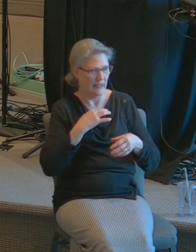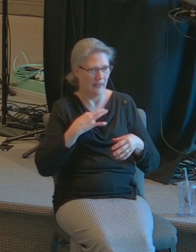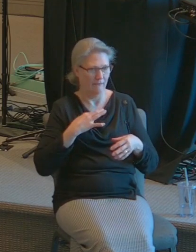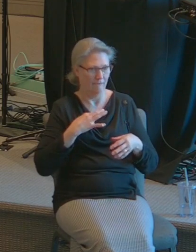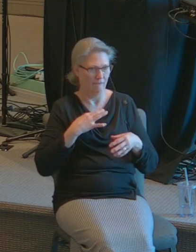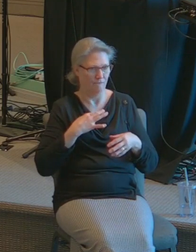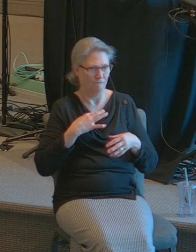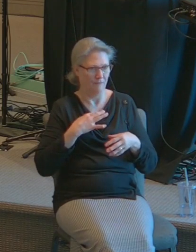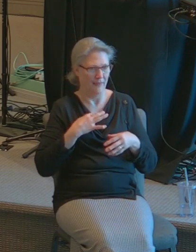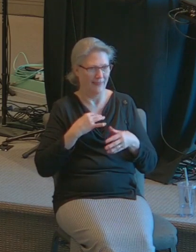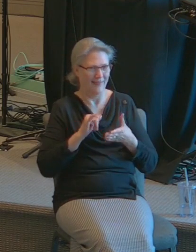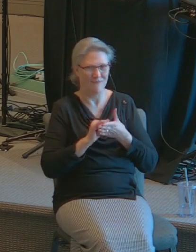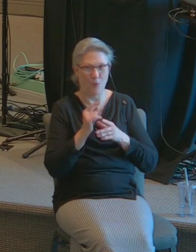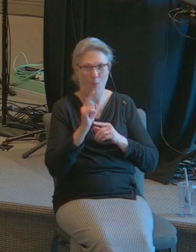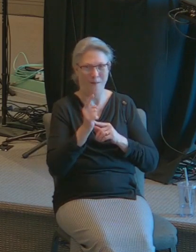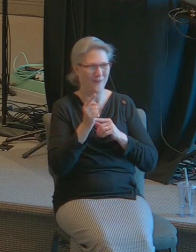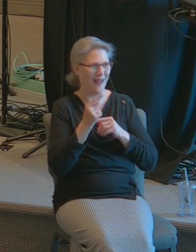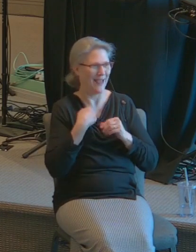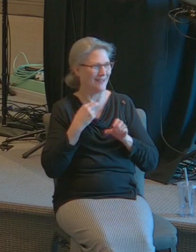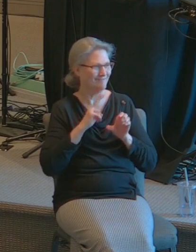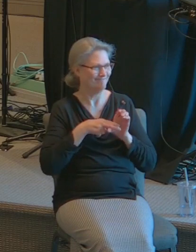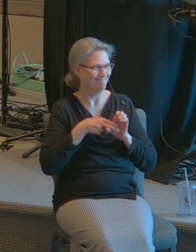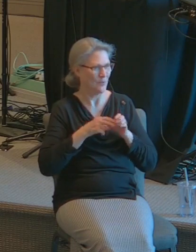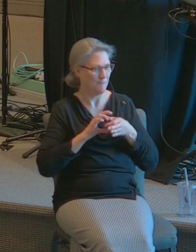for a moment I can be a part of you.